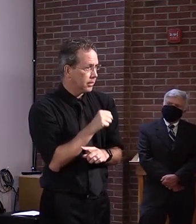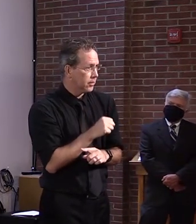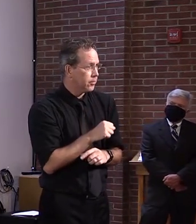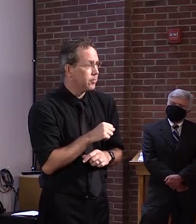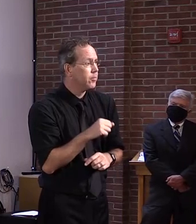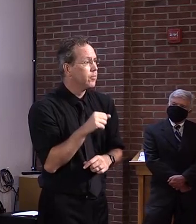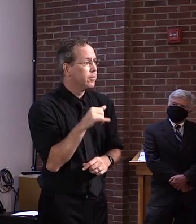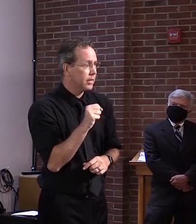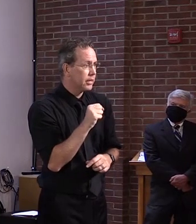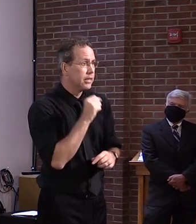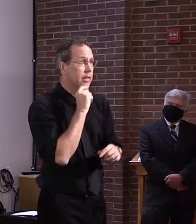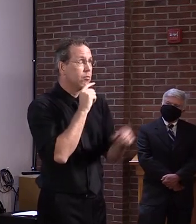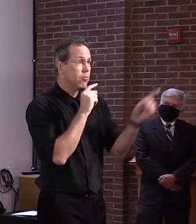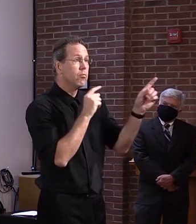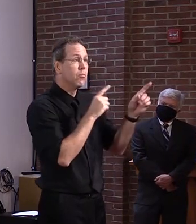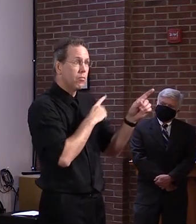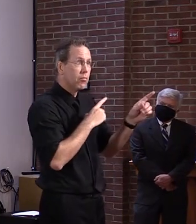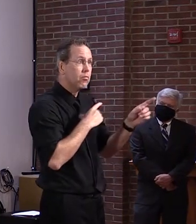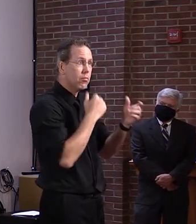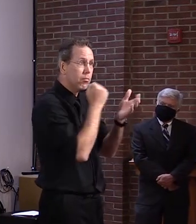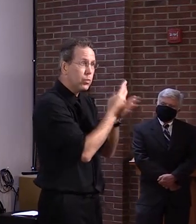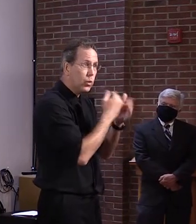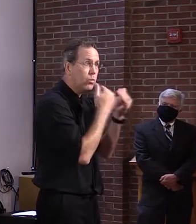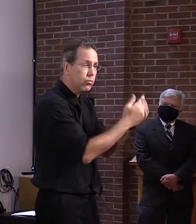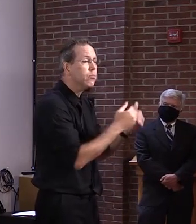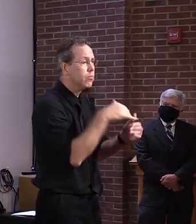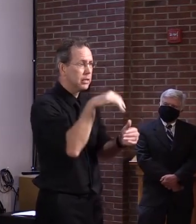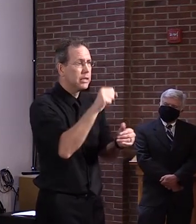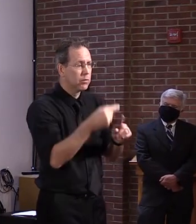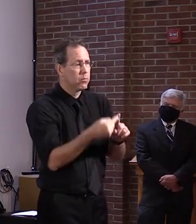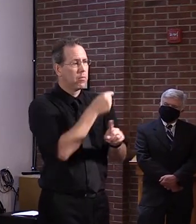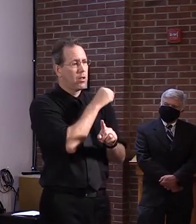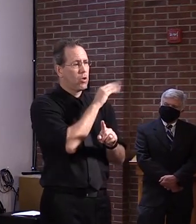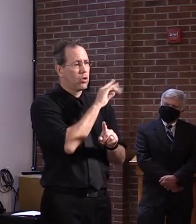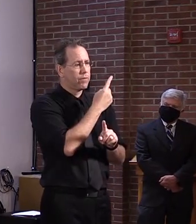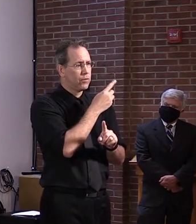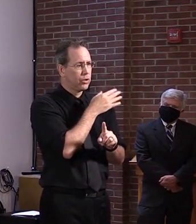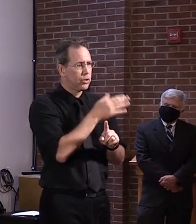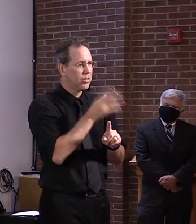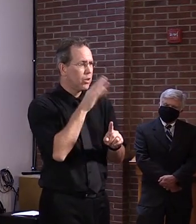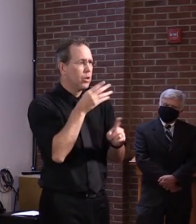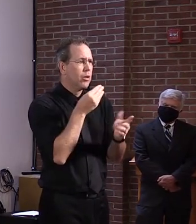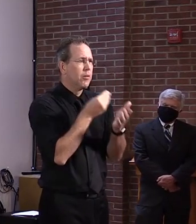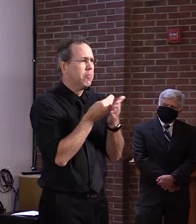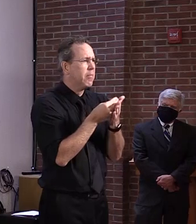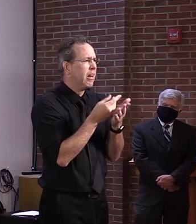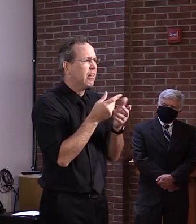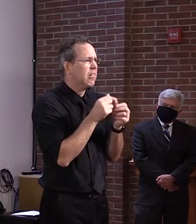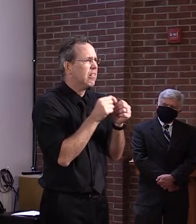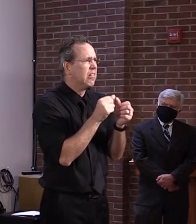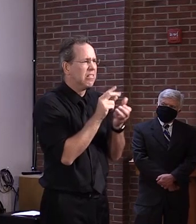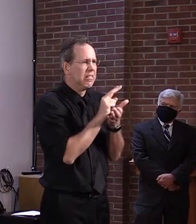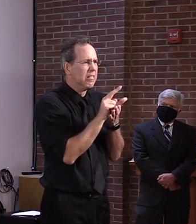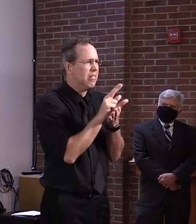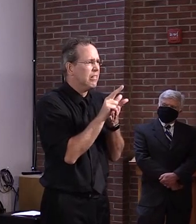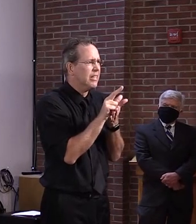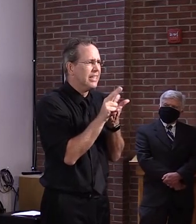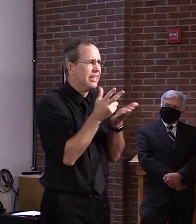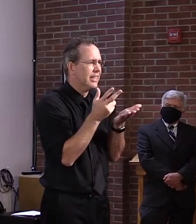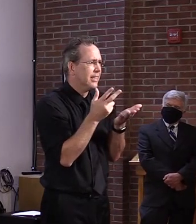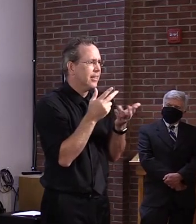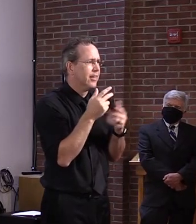that the FEMA, uh, money only lasts about three or four weeks as well. I mean, it's not, this is, um,